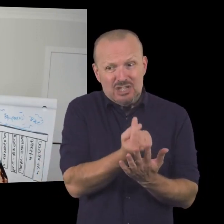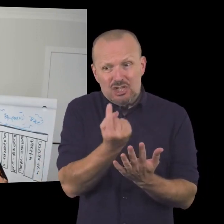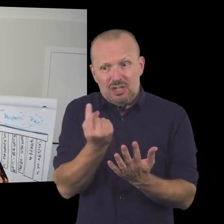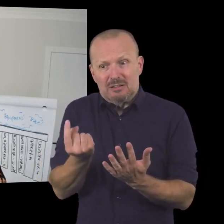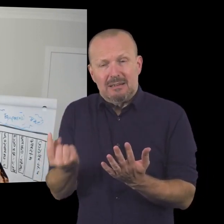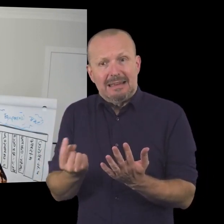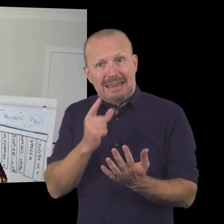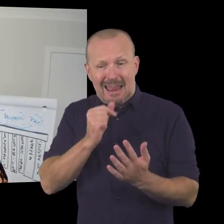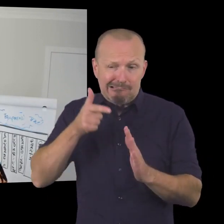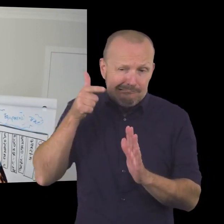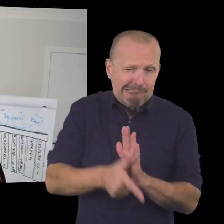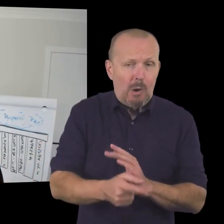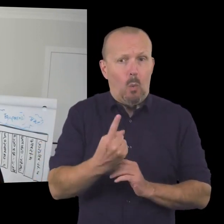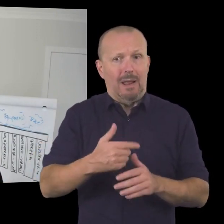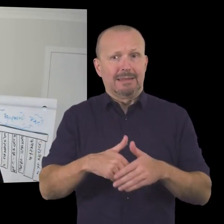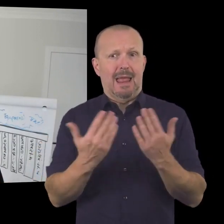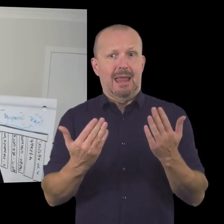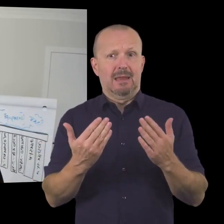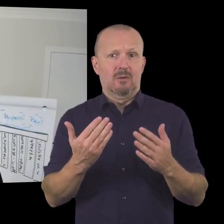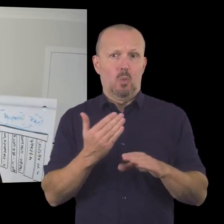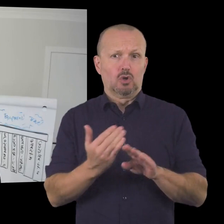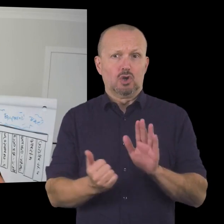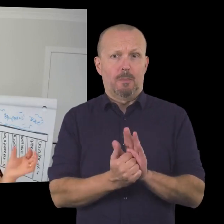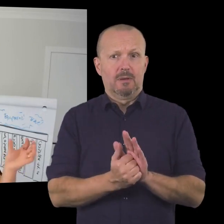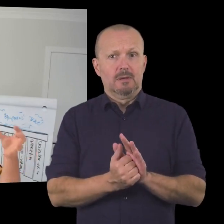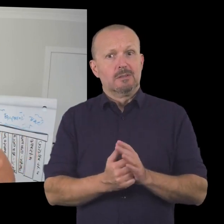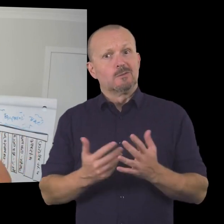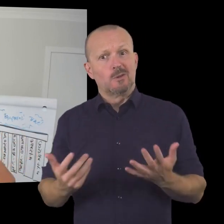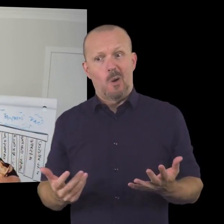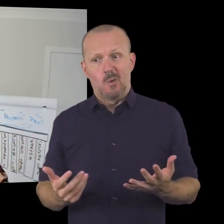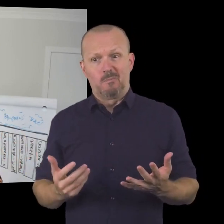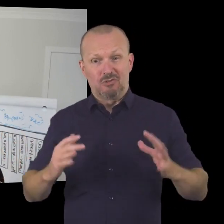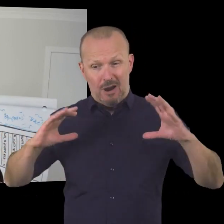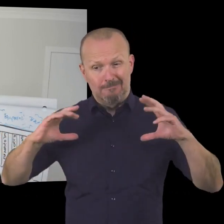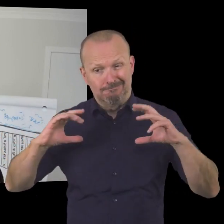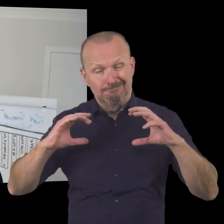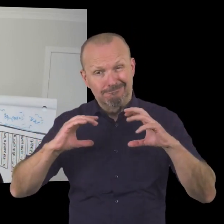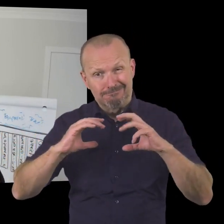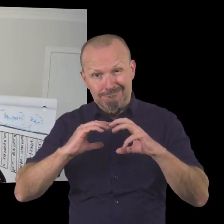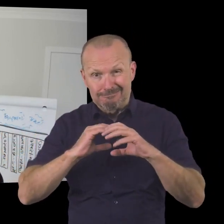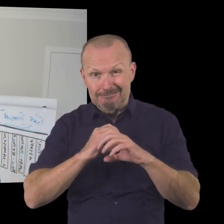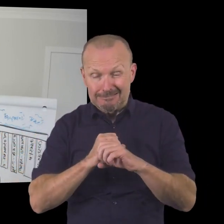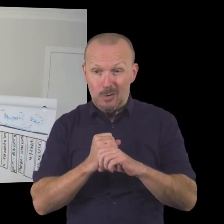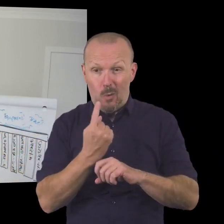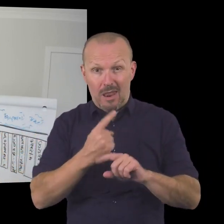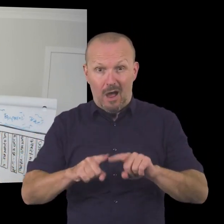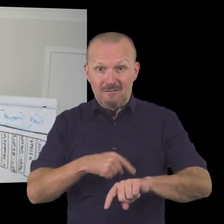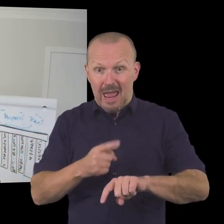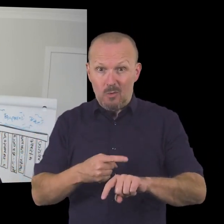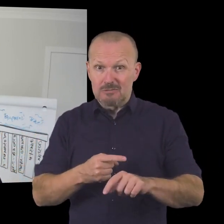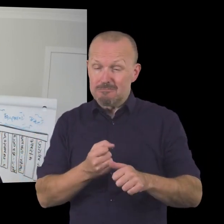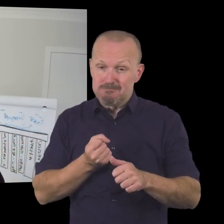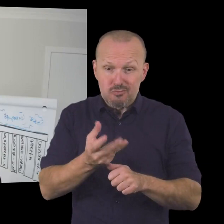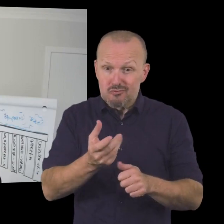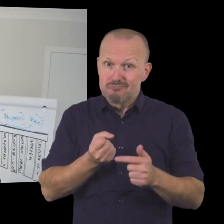be a one-day workshop in themselves and so sometimes it can feel a little bit like drinking from a fire hose uh uh sharing all of the ideas and thoughts uh